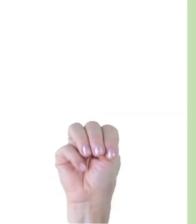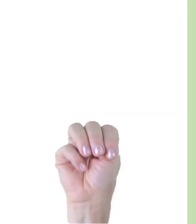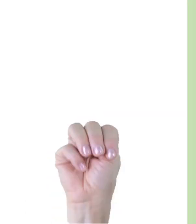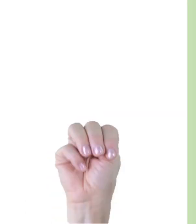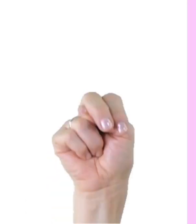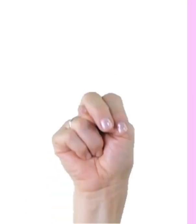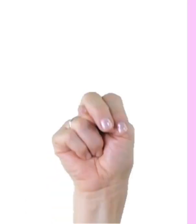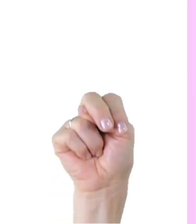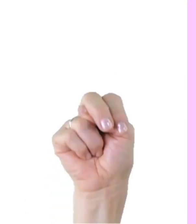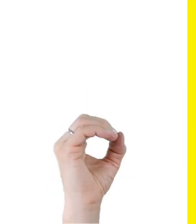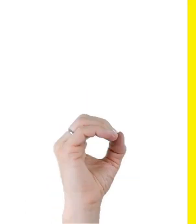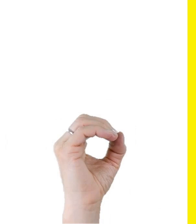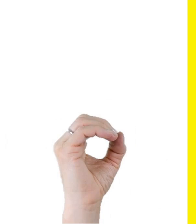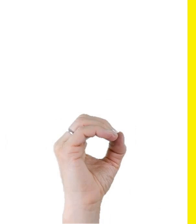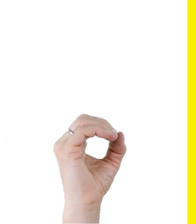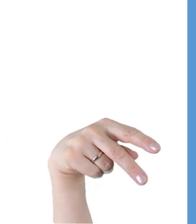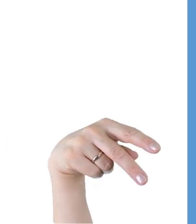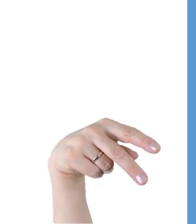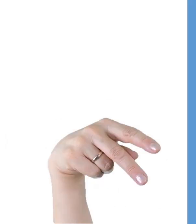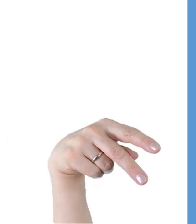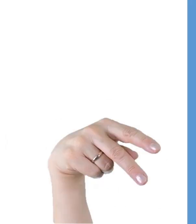M, N, O, P